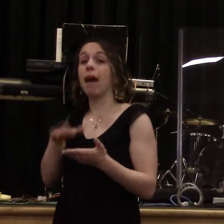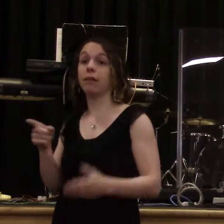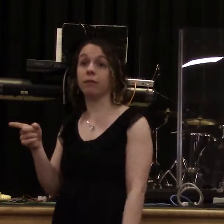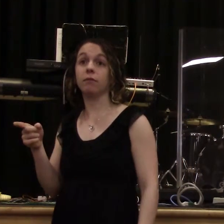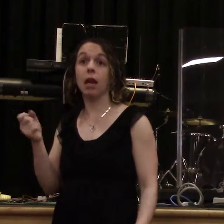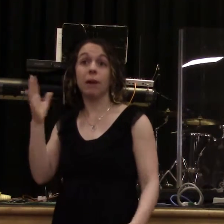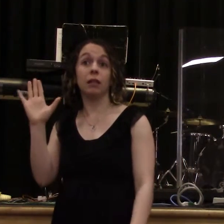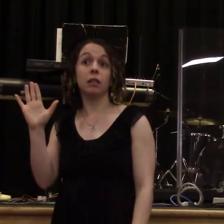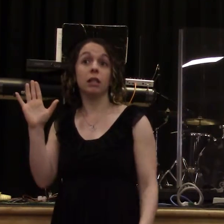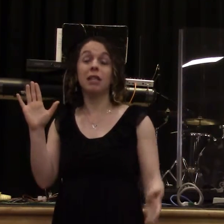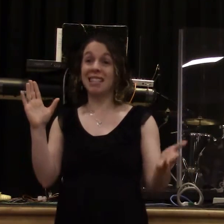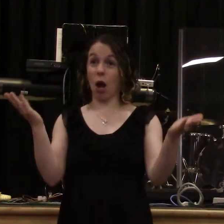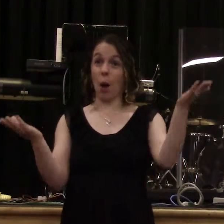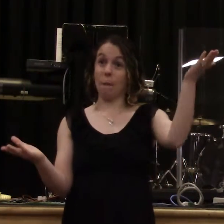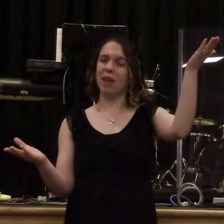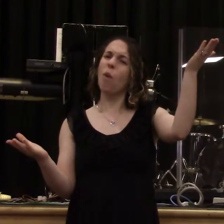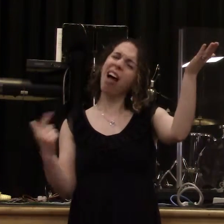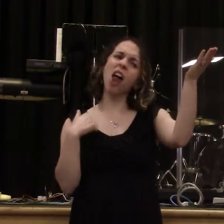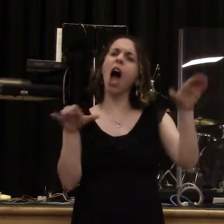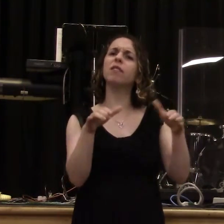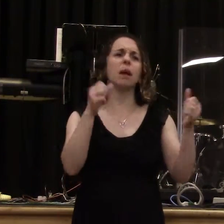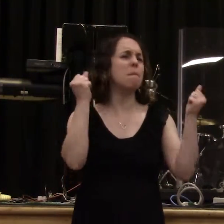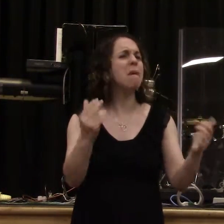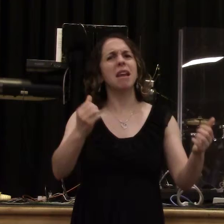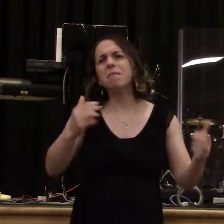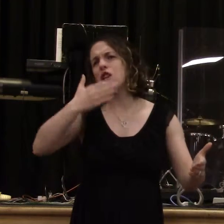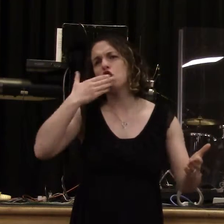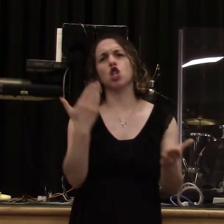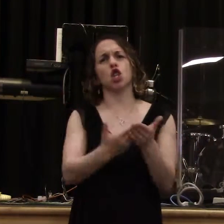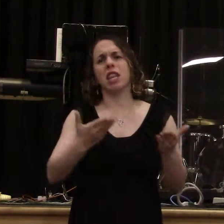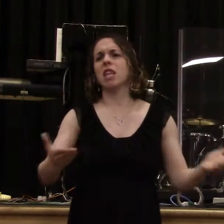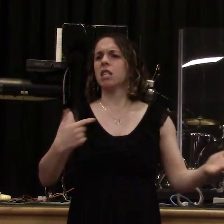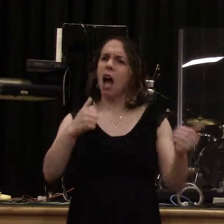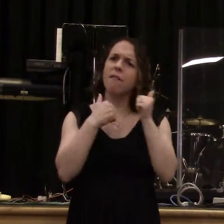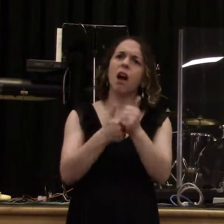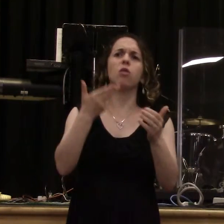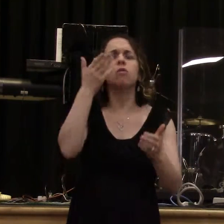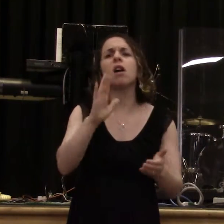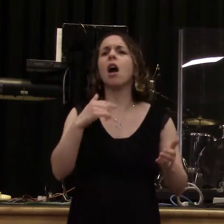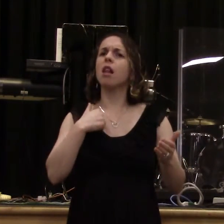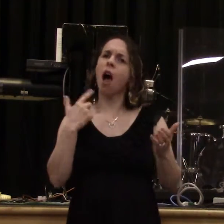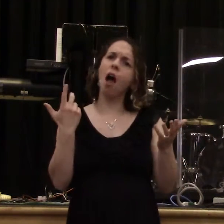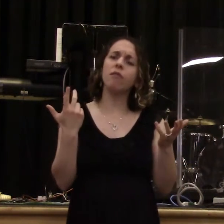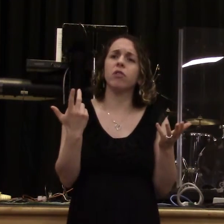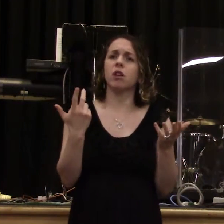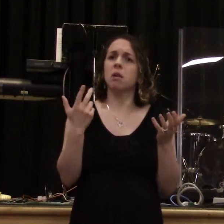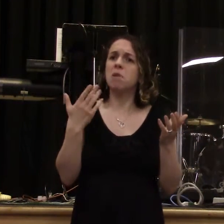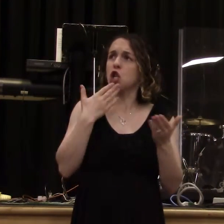don't cancel the bad that you shouldn't. The good you do is separate from the bad that you shouldn't. Now let